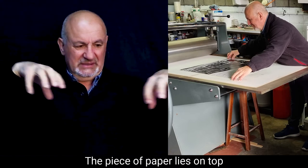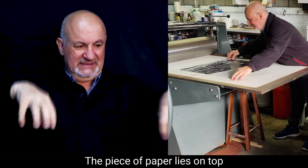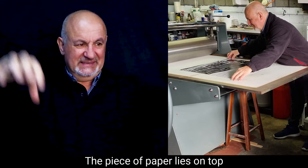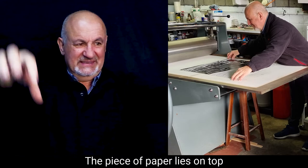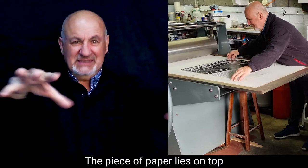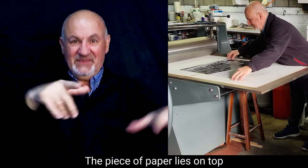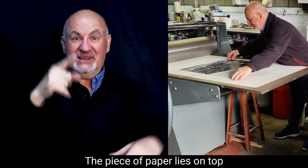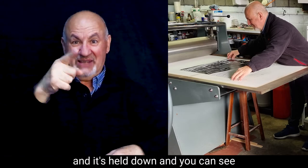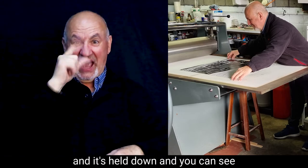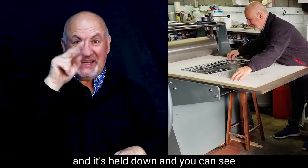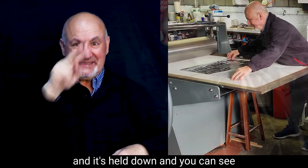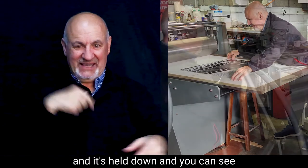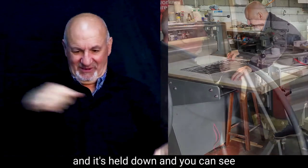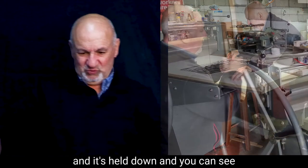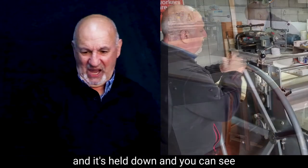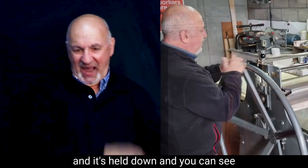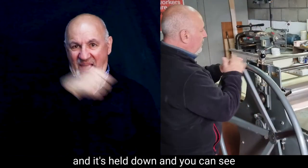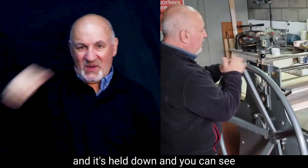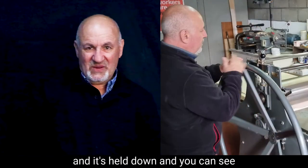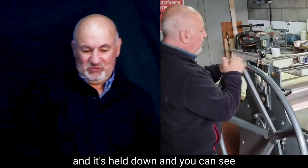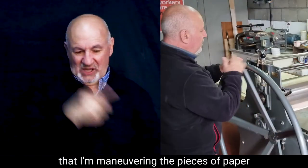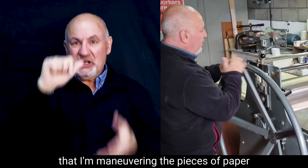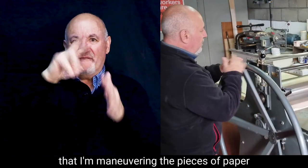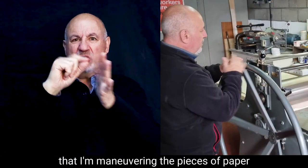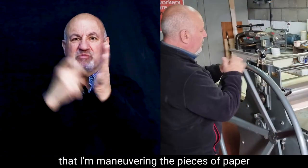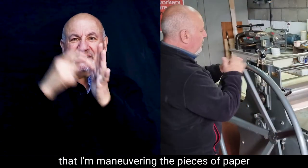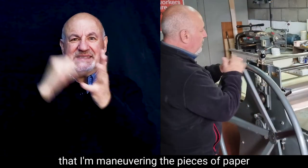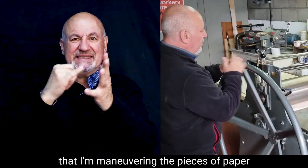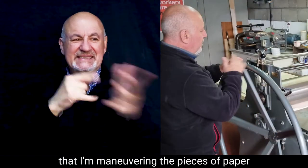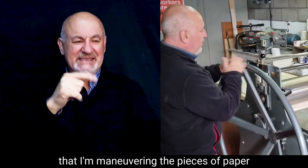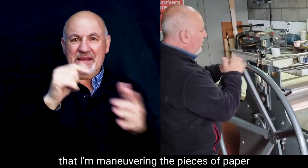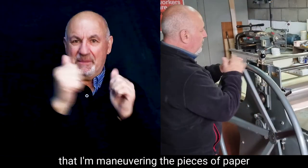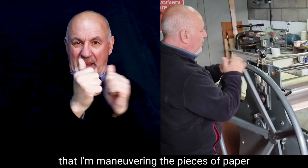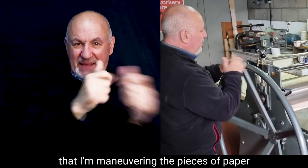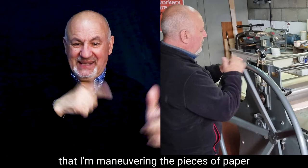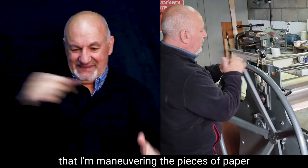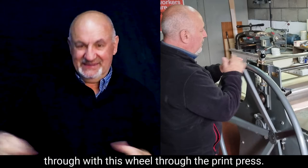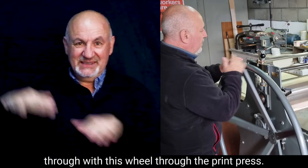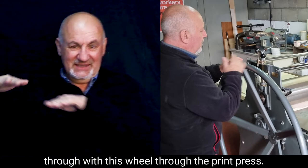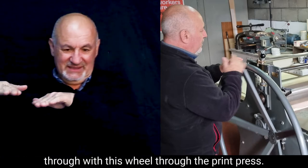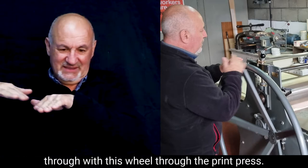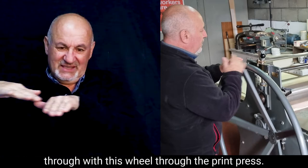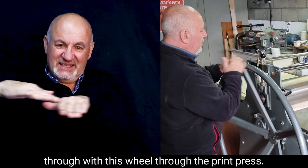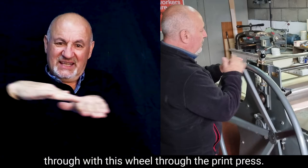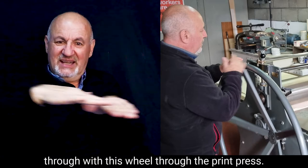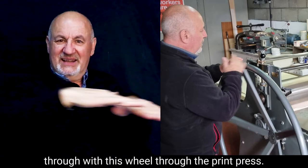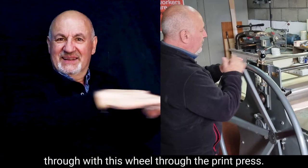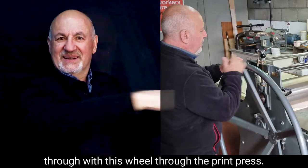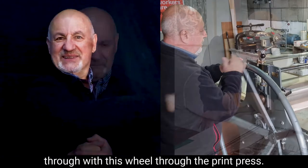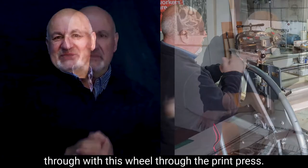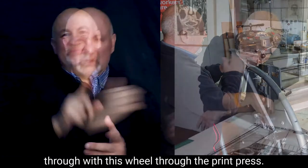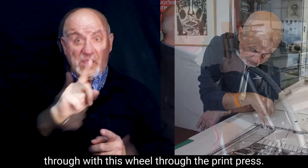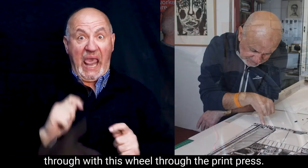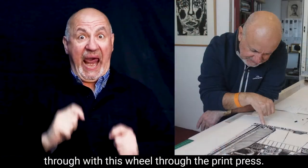of paper lies on top and it's held down. And you can see that I'm maneuvering the pieces of paper through with this wheel